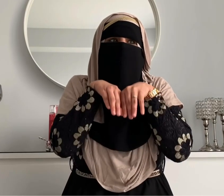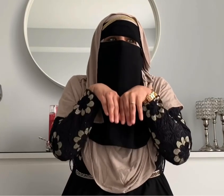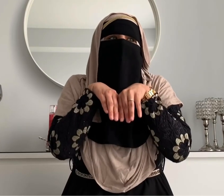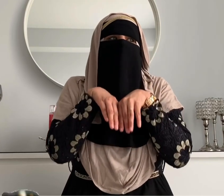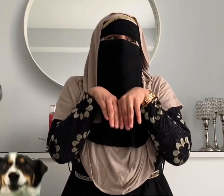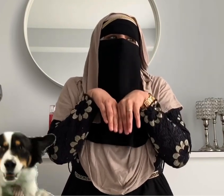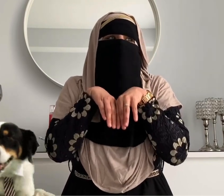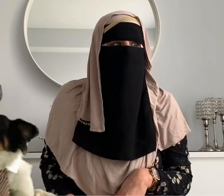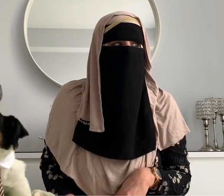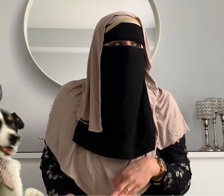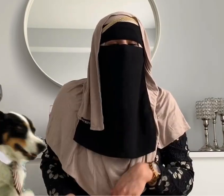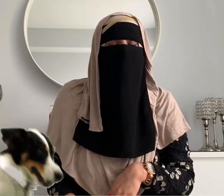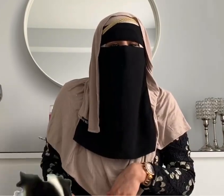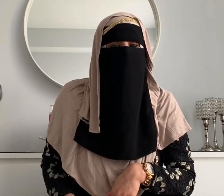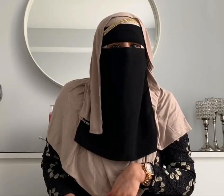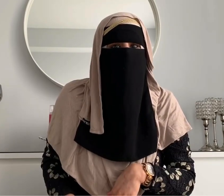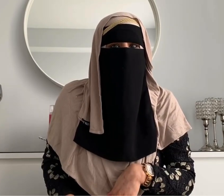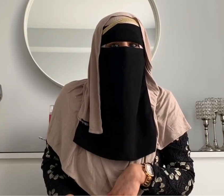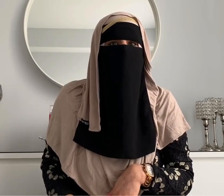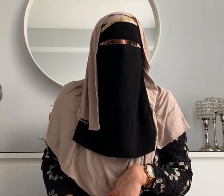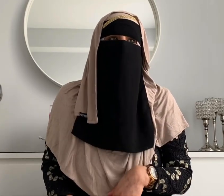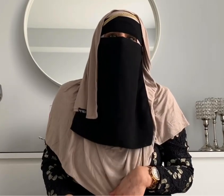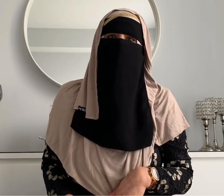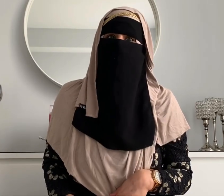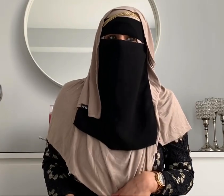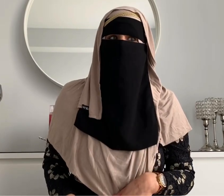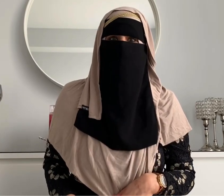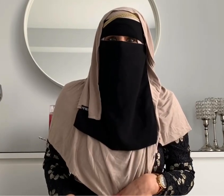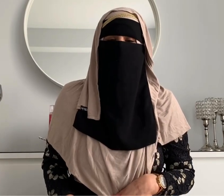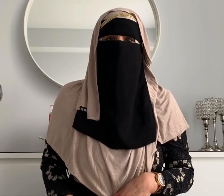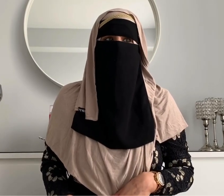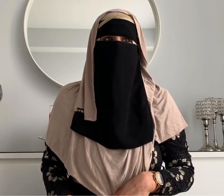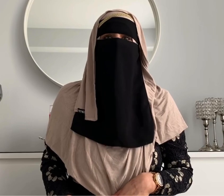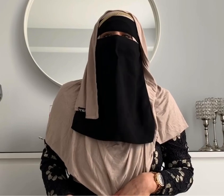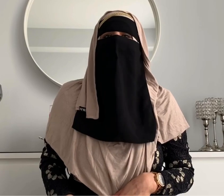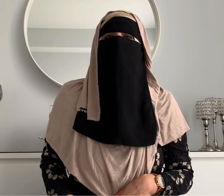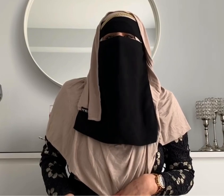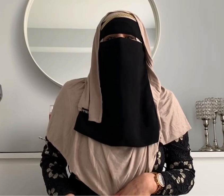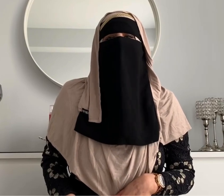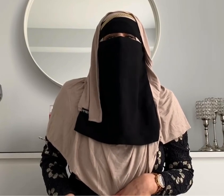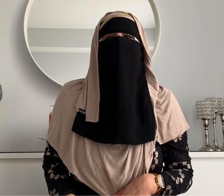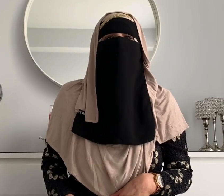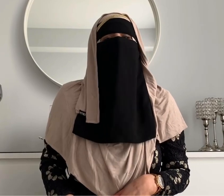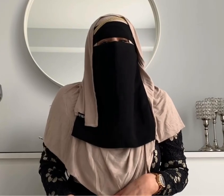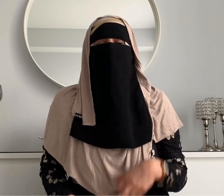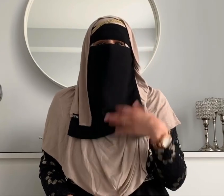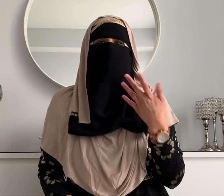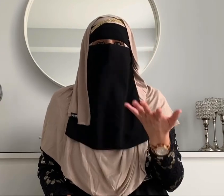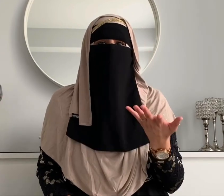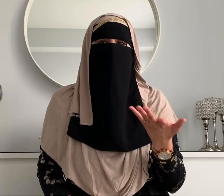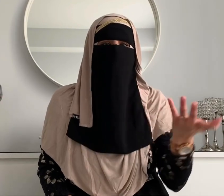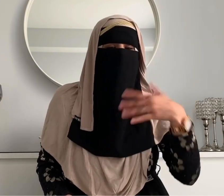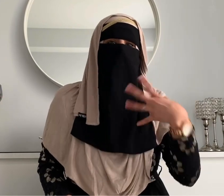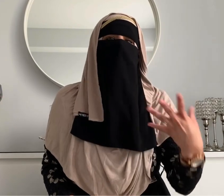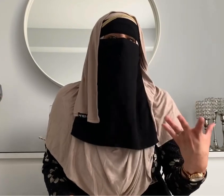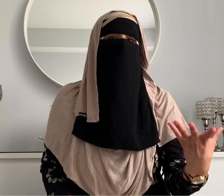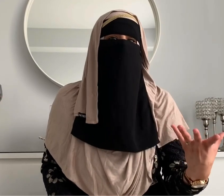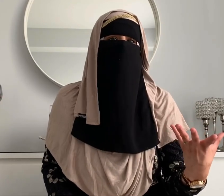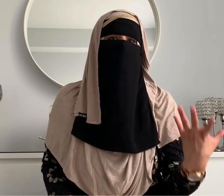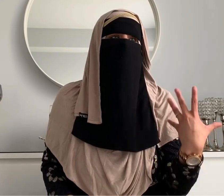samara never stuck her tongue out but she does do the gesture like this without like the tongue she just makes the sound whenever